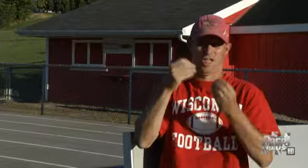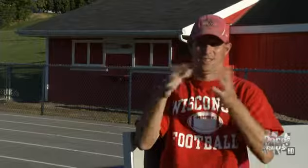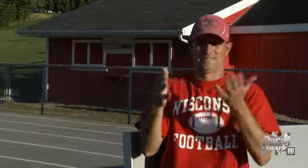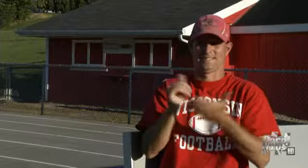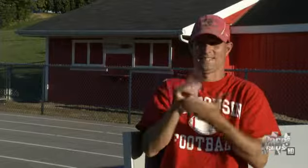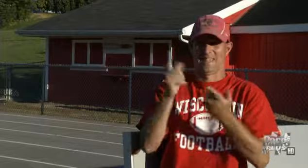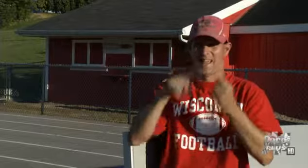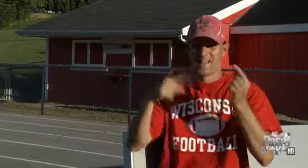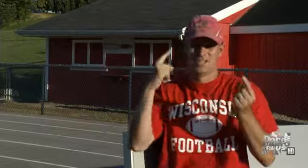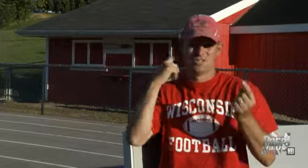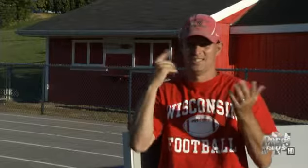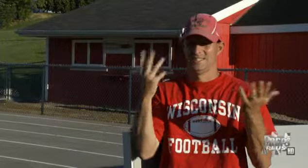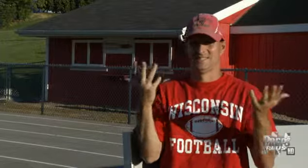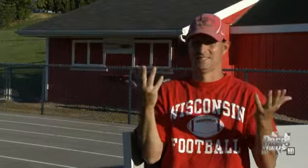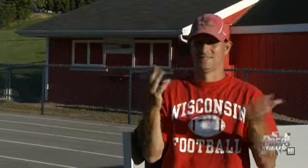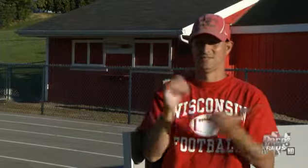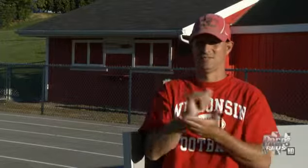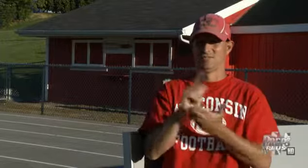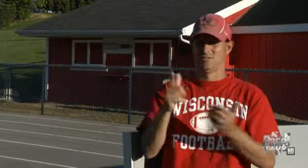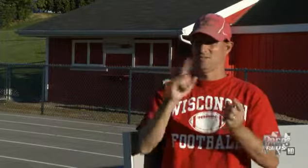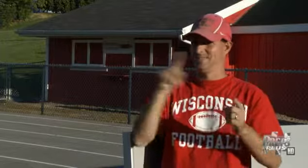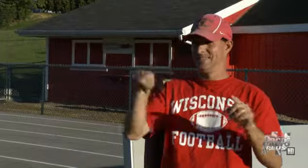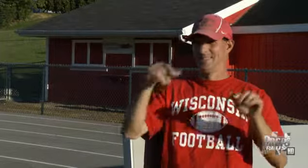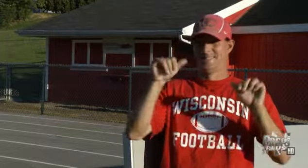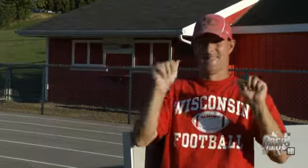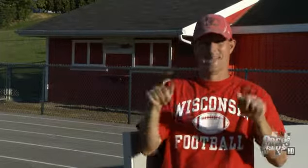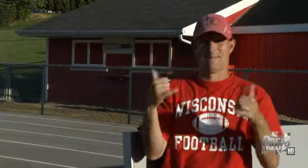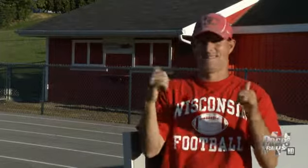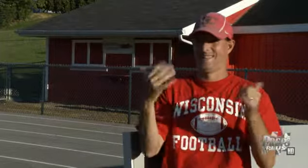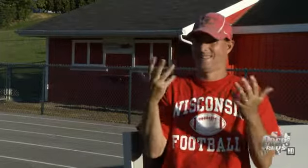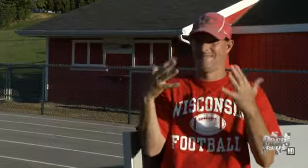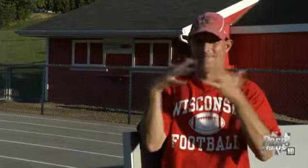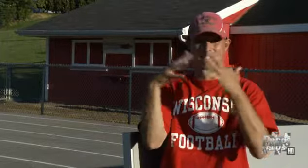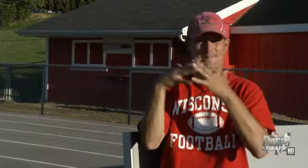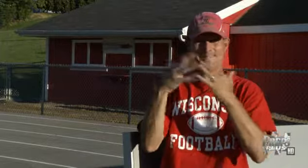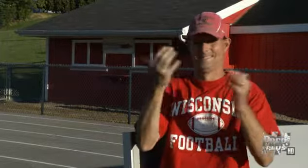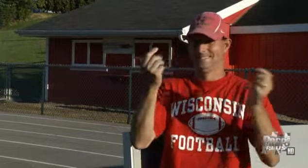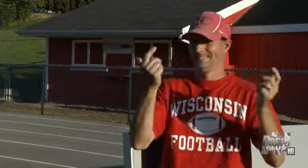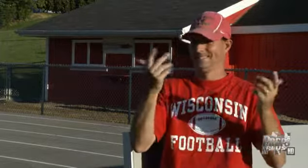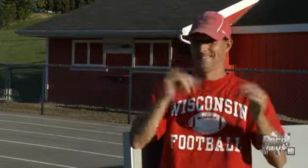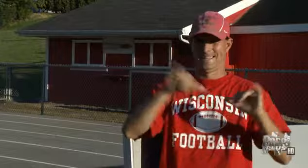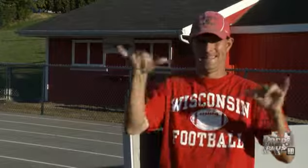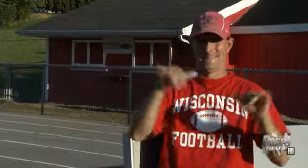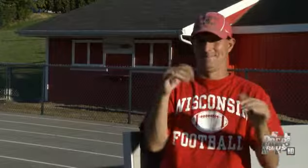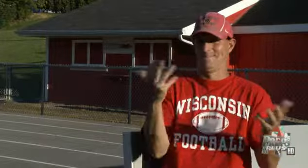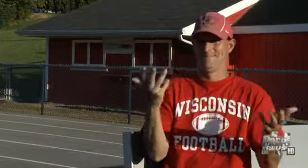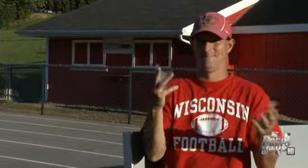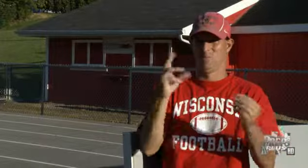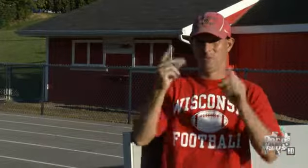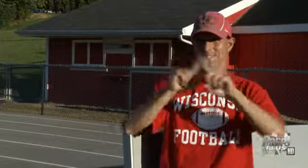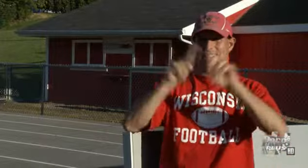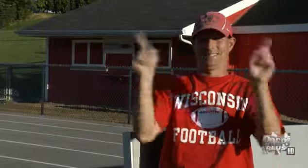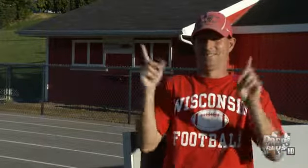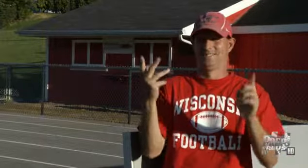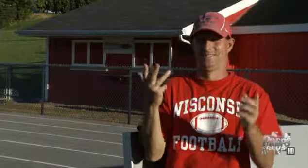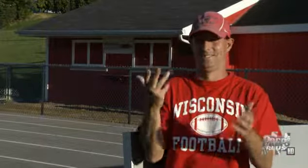a hearing team or a deaf team. They can play. It's the game of football. And it's the same whether you're deaf or hearing. There's no difference.